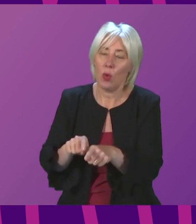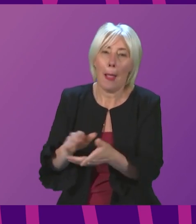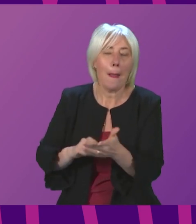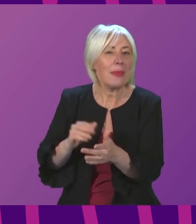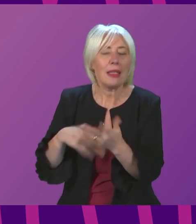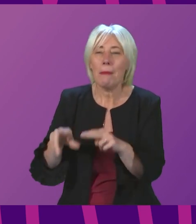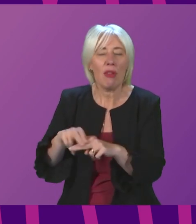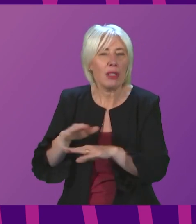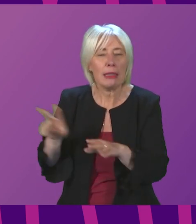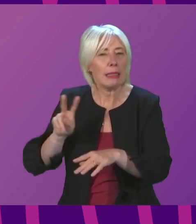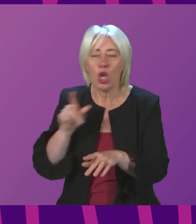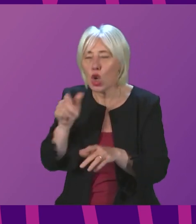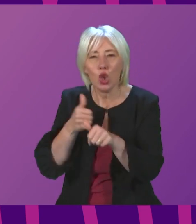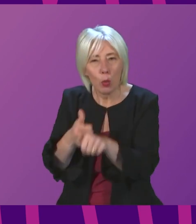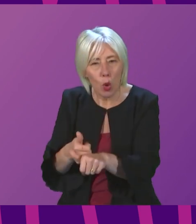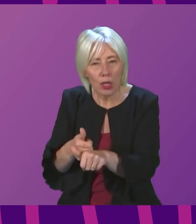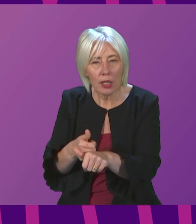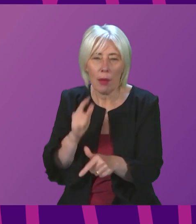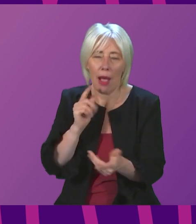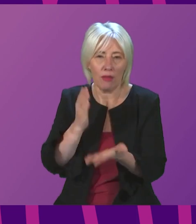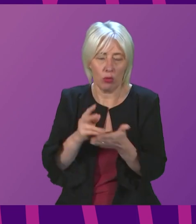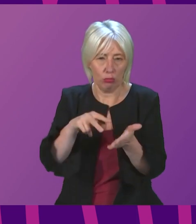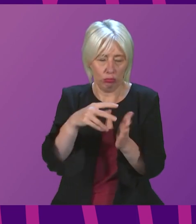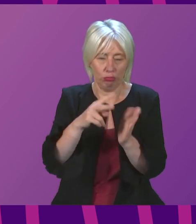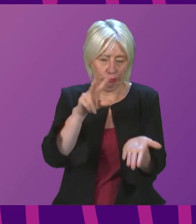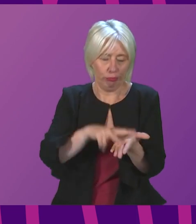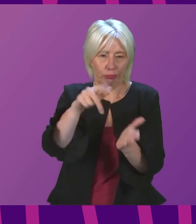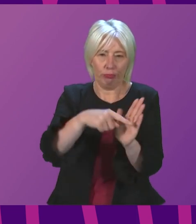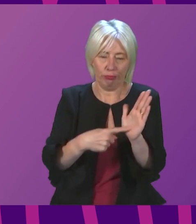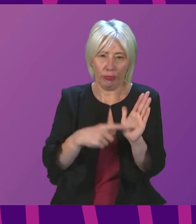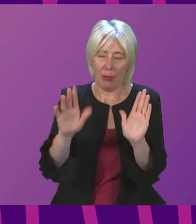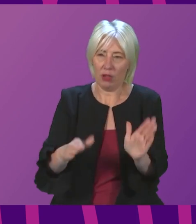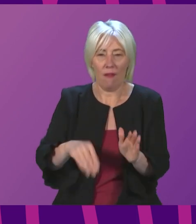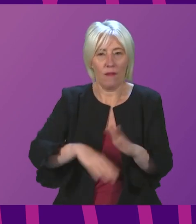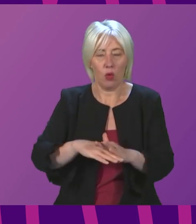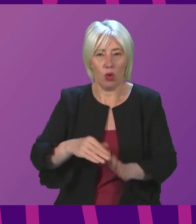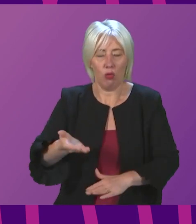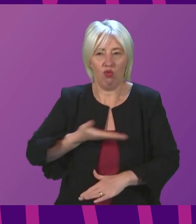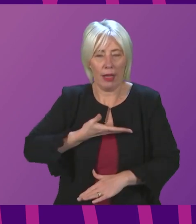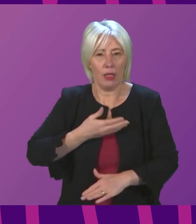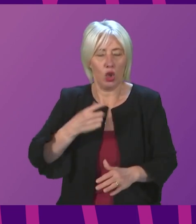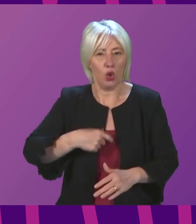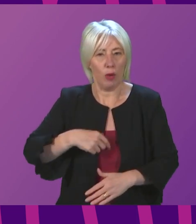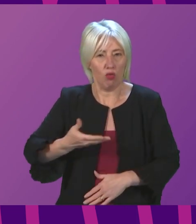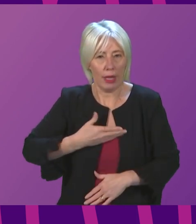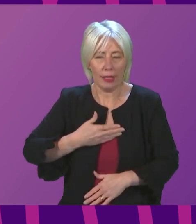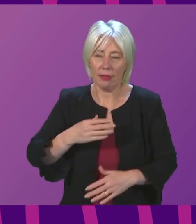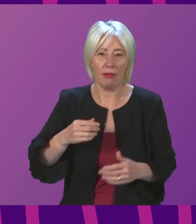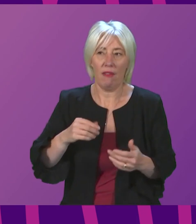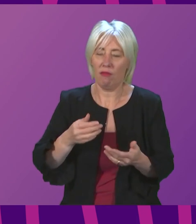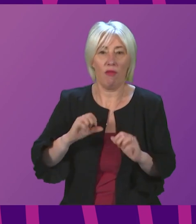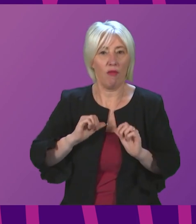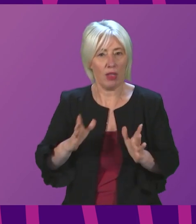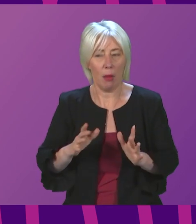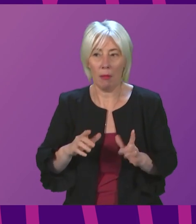UNCRPD, the government must ensure disabled children have the full enjoyment of their human rights and fundamental freedoms on an equal basis with non